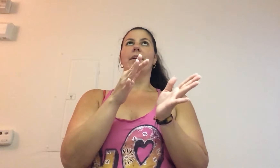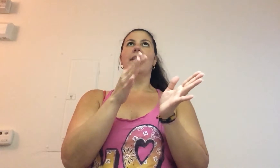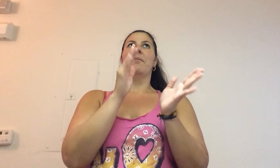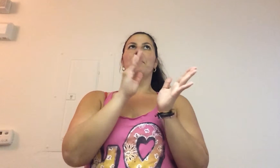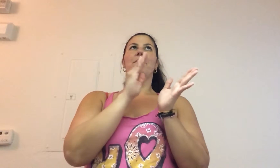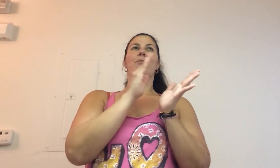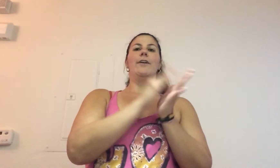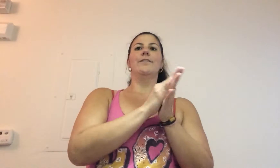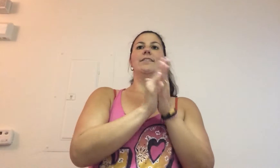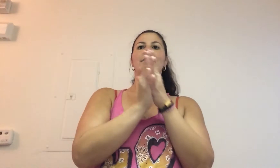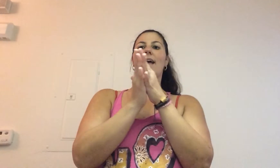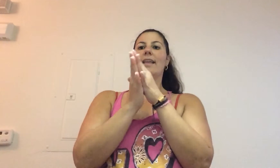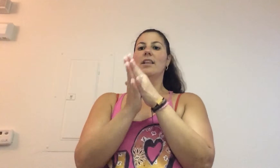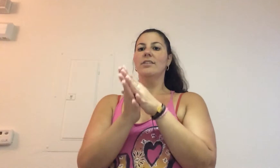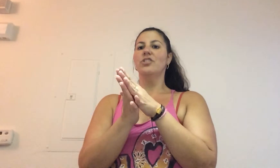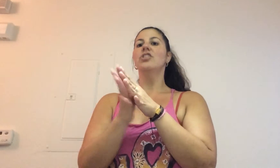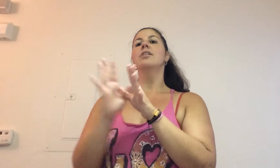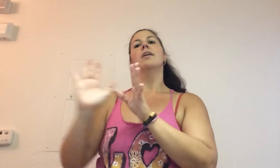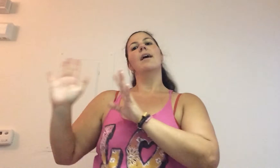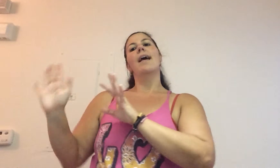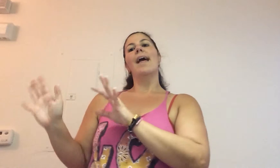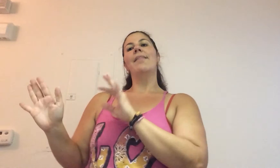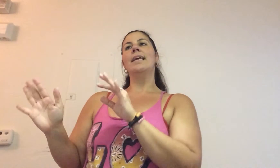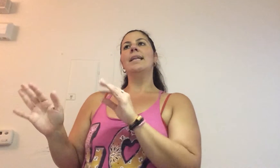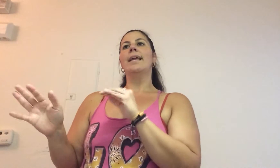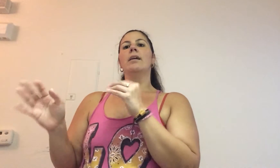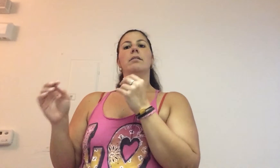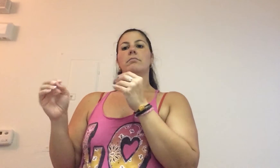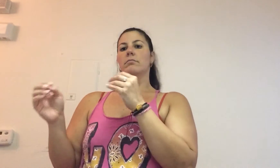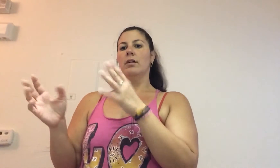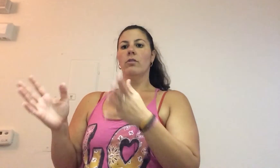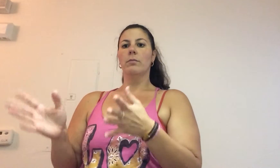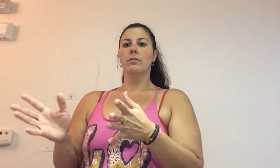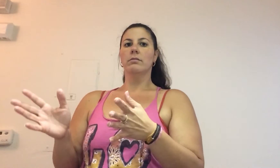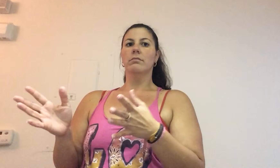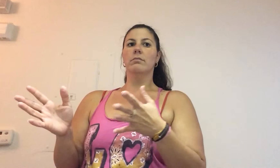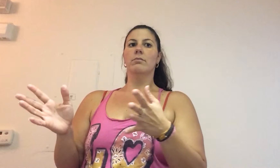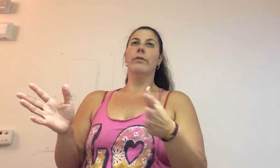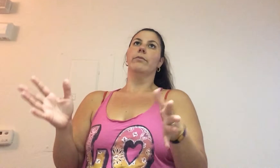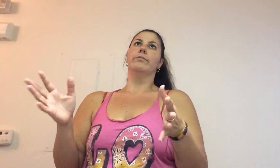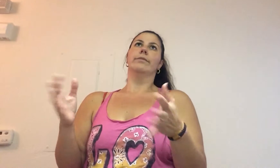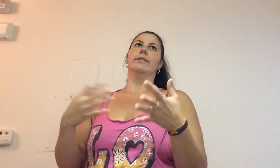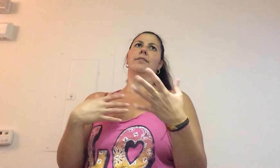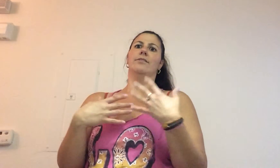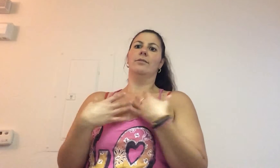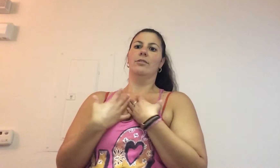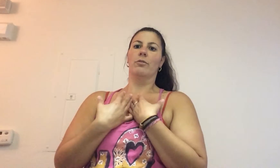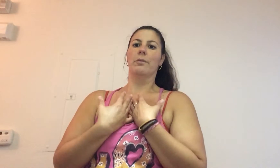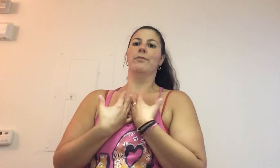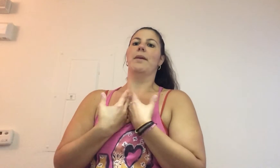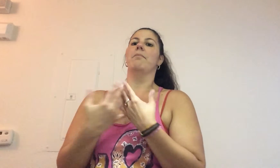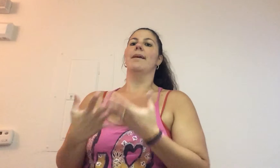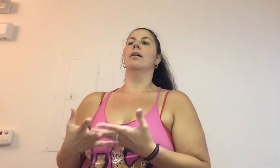Monday, breakfast and lunch, and then eating a normal, what would constitute as a normal for me meal.